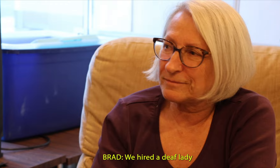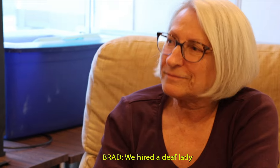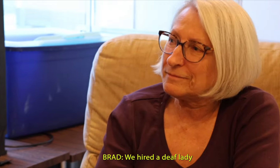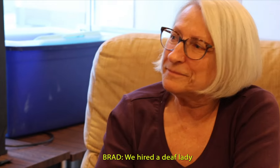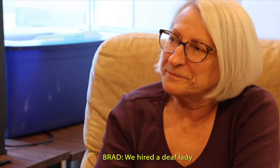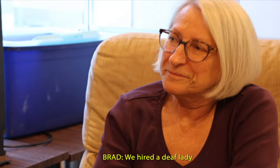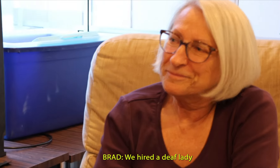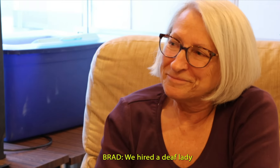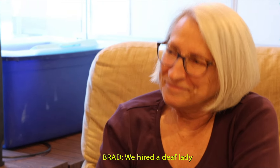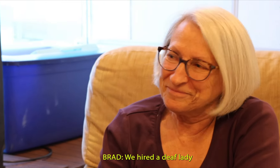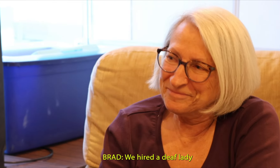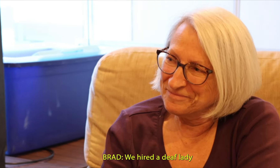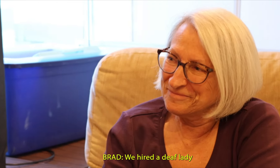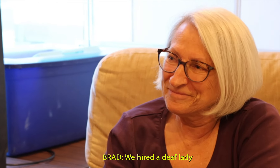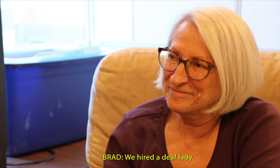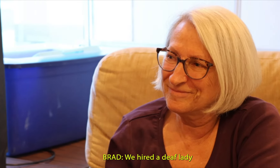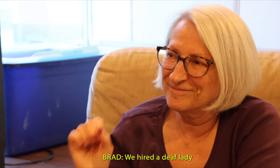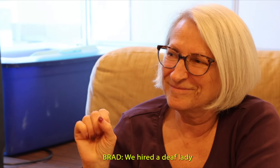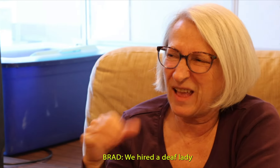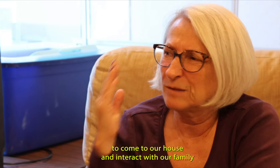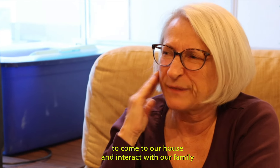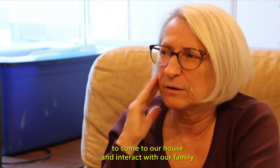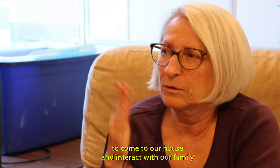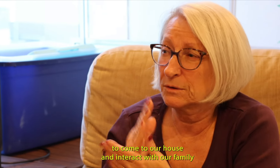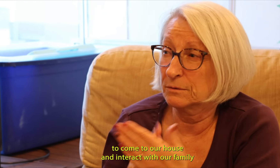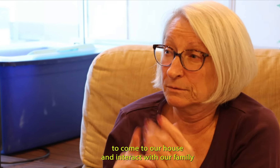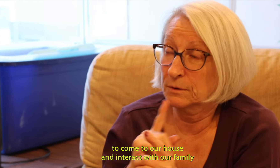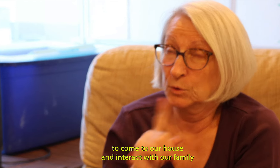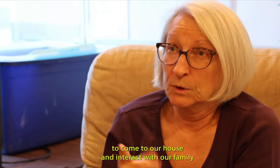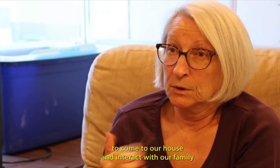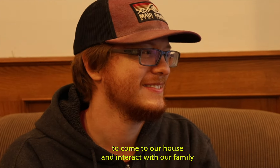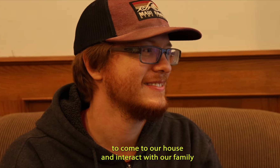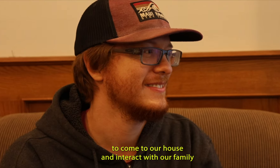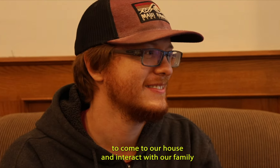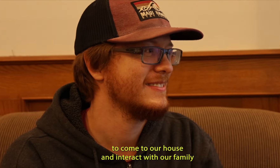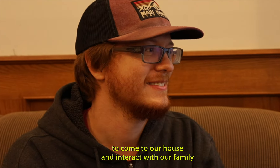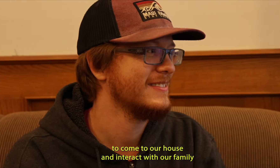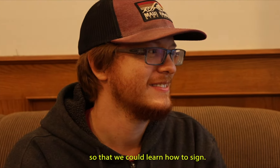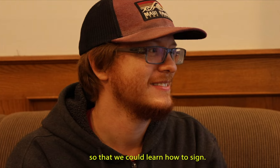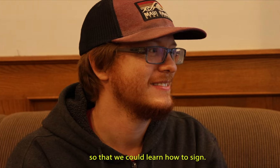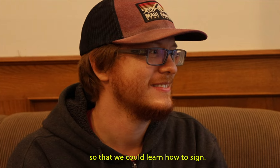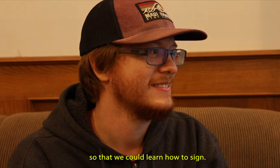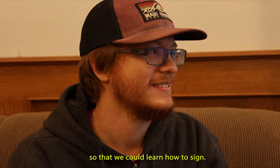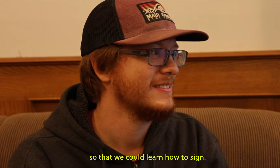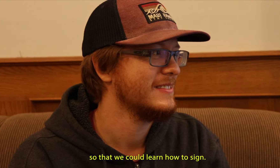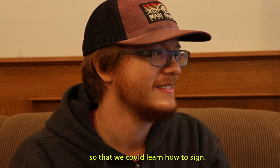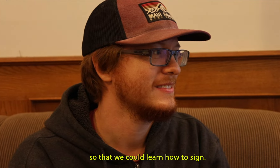hired a deaf lady to come to our house and interact with our family so that we could learn how